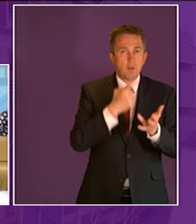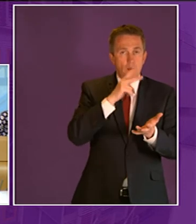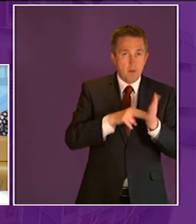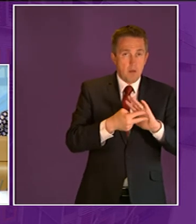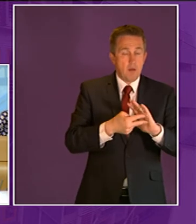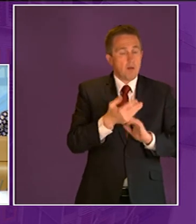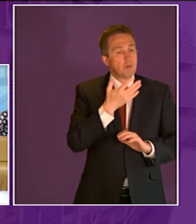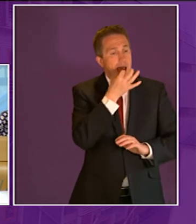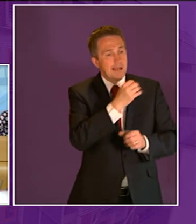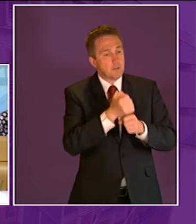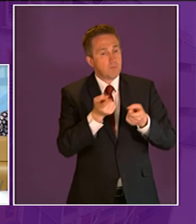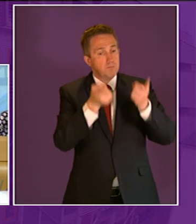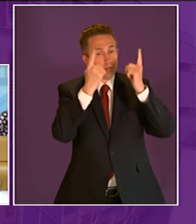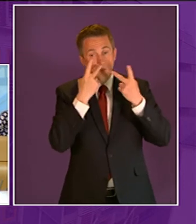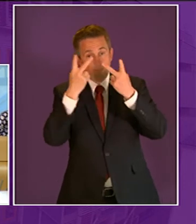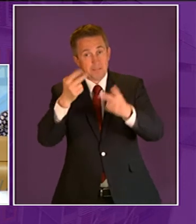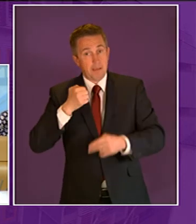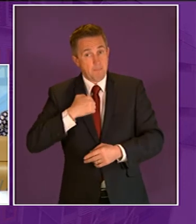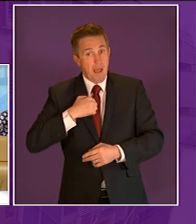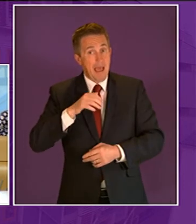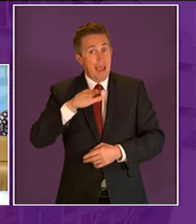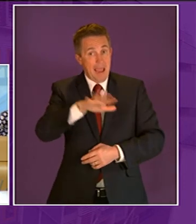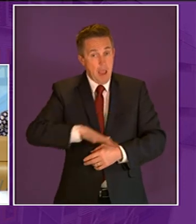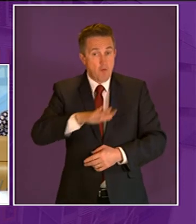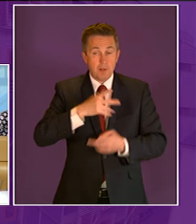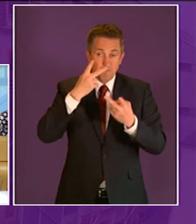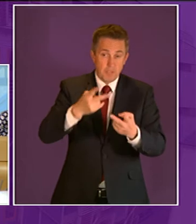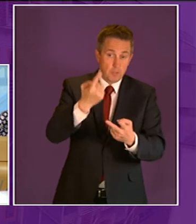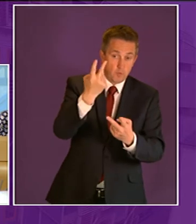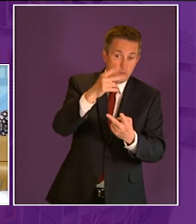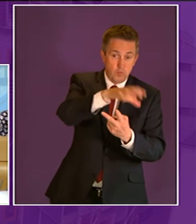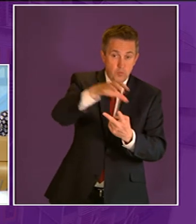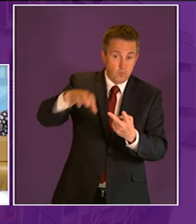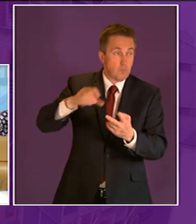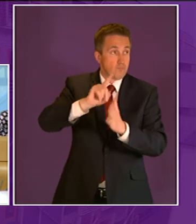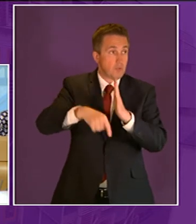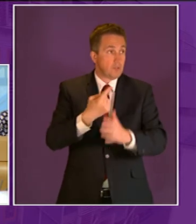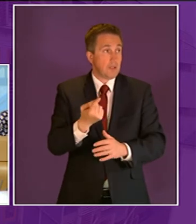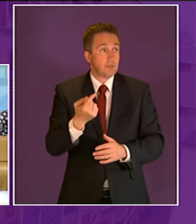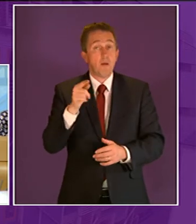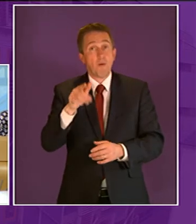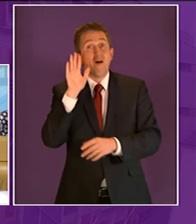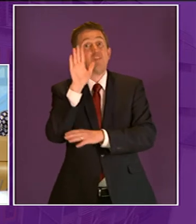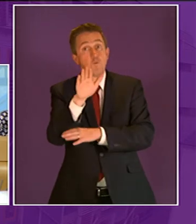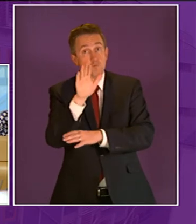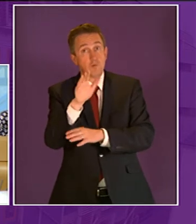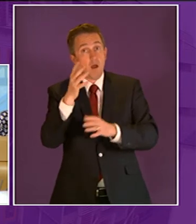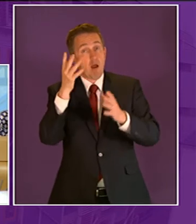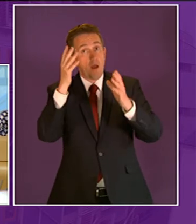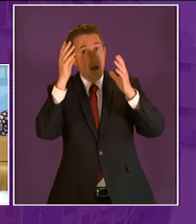urge the minister to visit my constituency to visit those two organizations when he gets the chance but this is the future outdoor education is the future of education